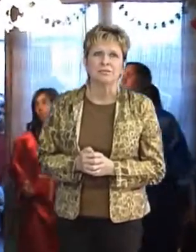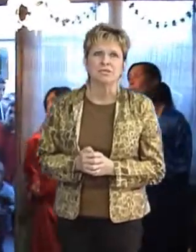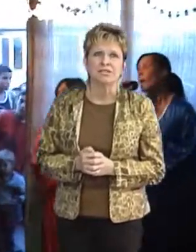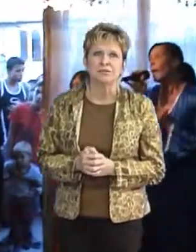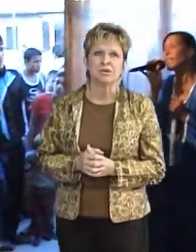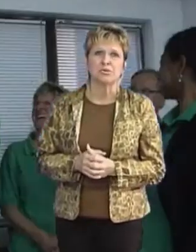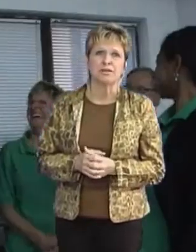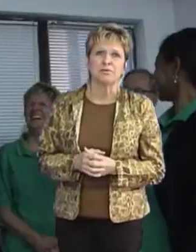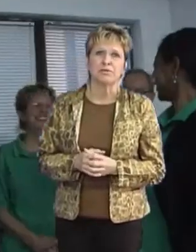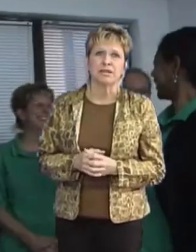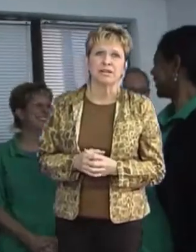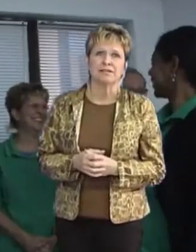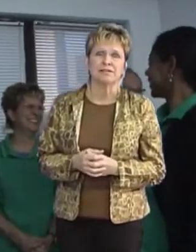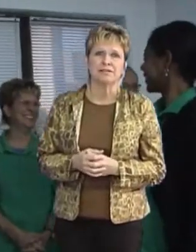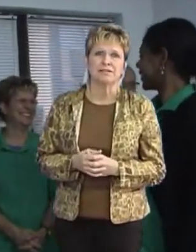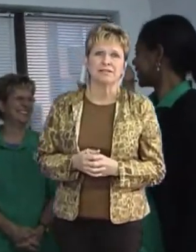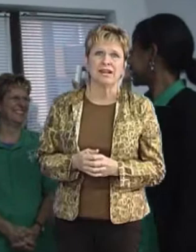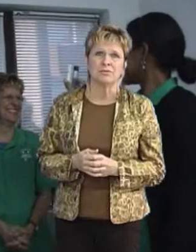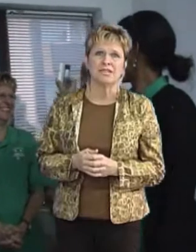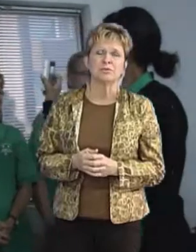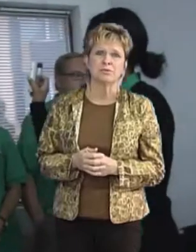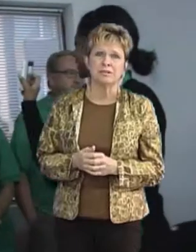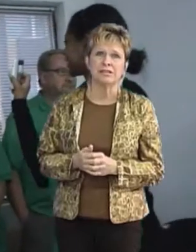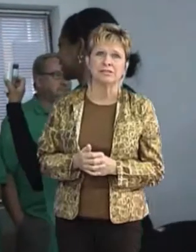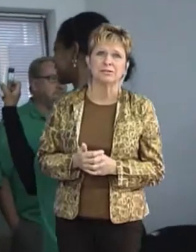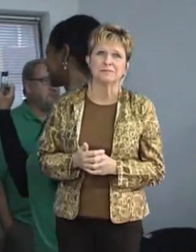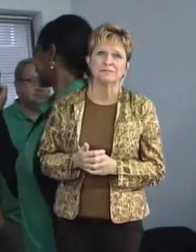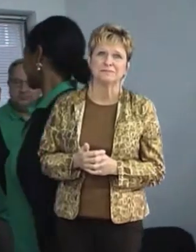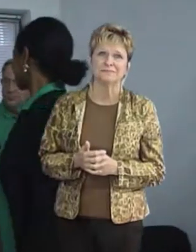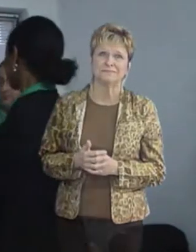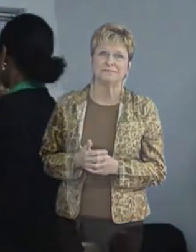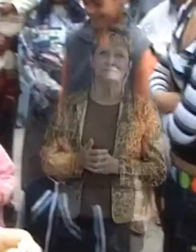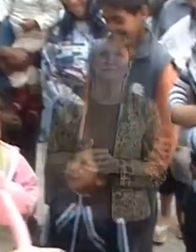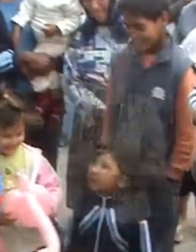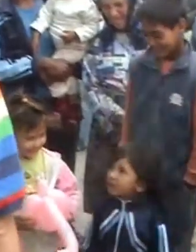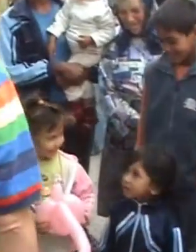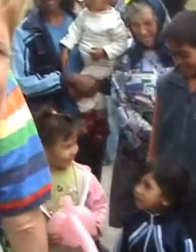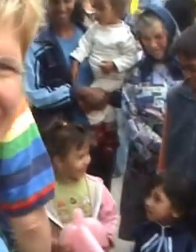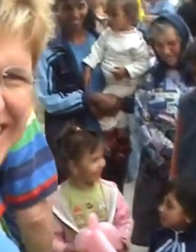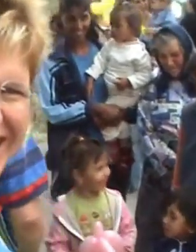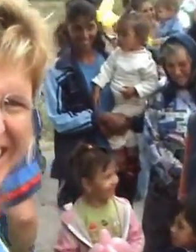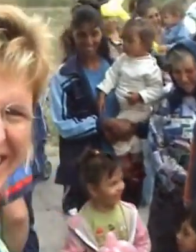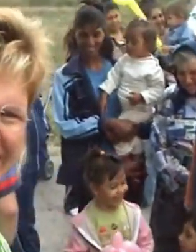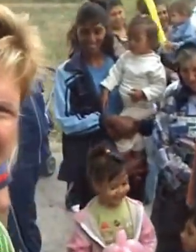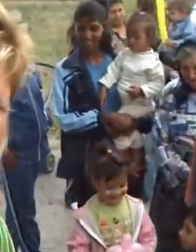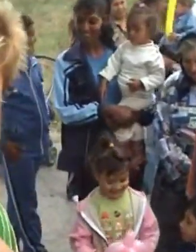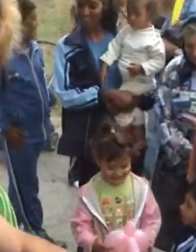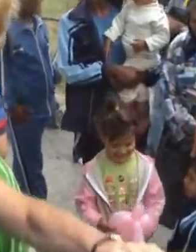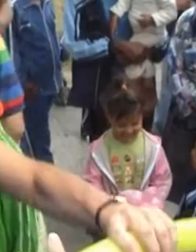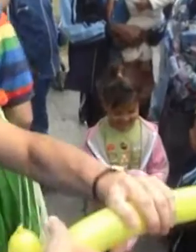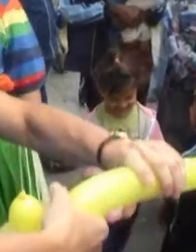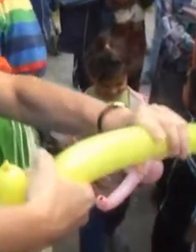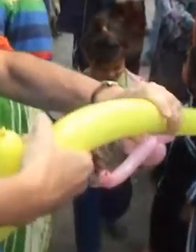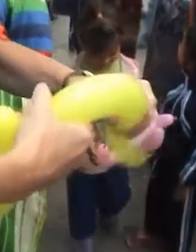I just, I'm so grateful that I was here. It's and I was here.